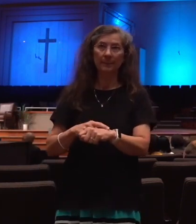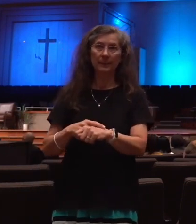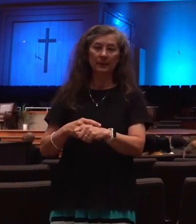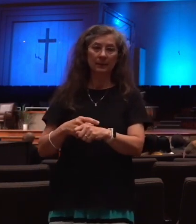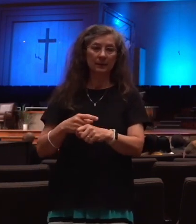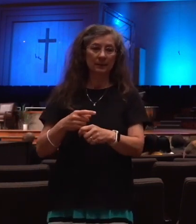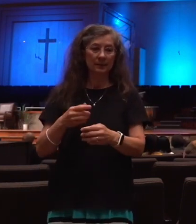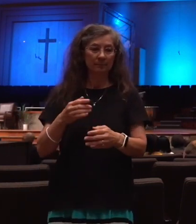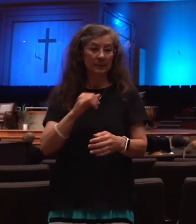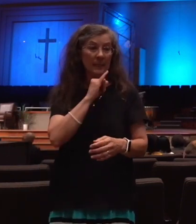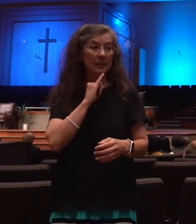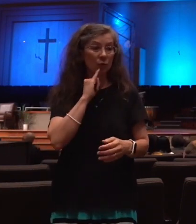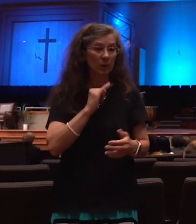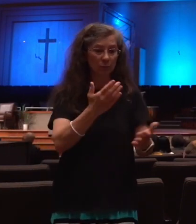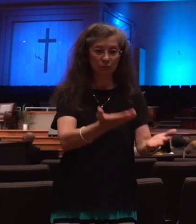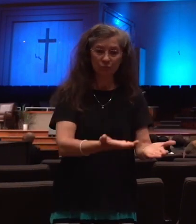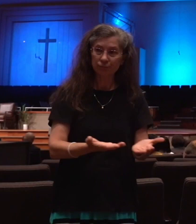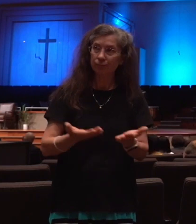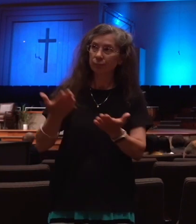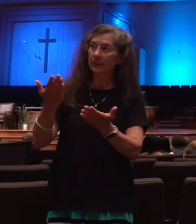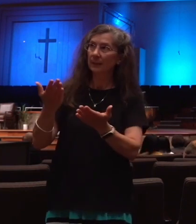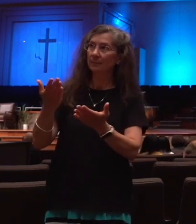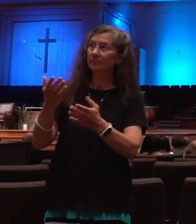Israel to Christ, to salvation.